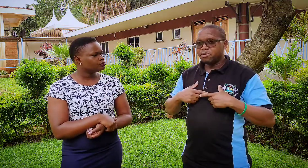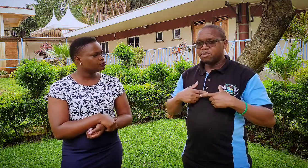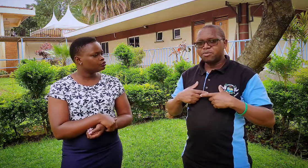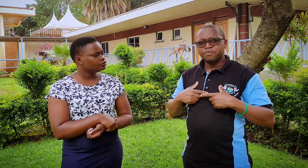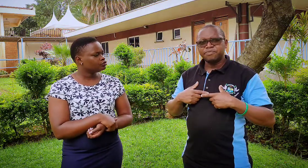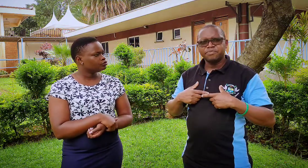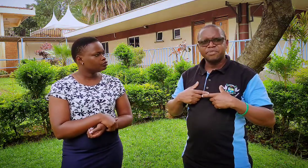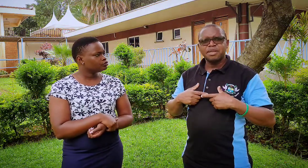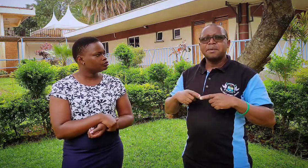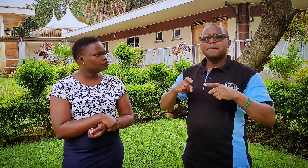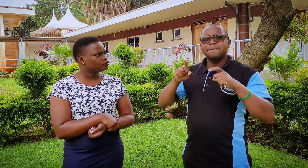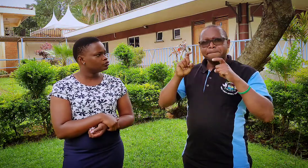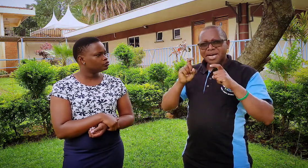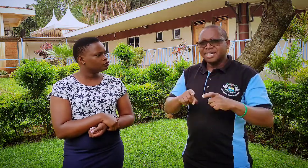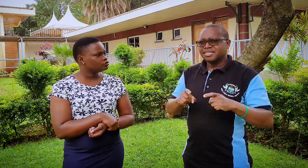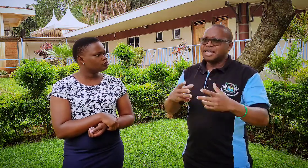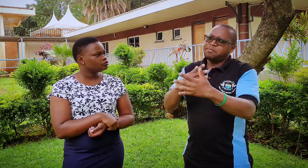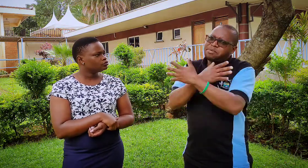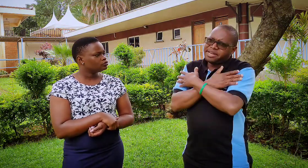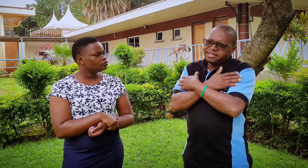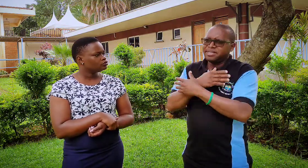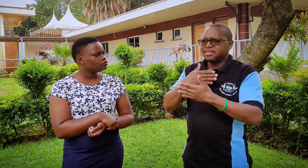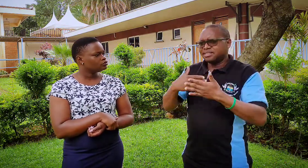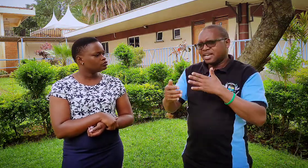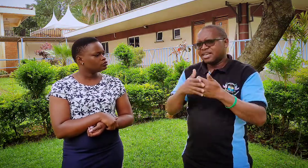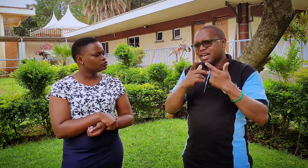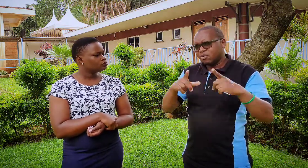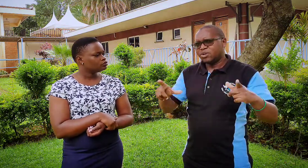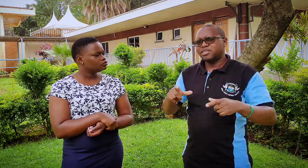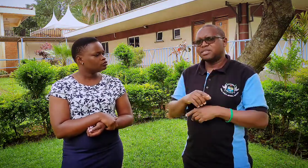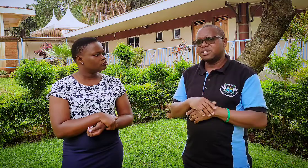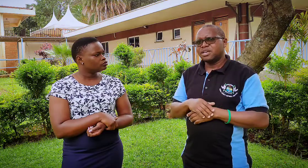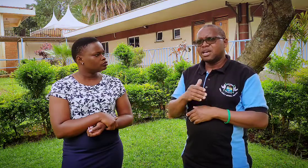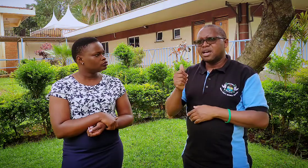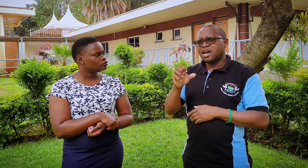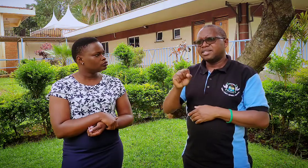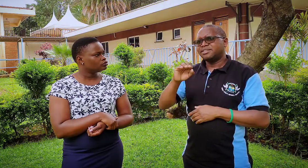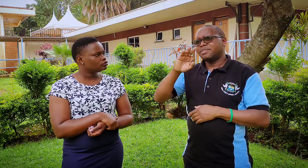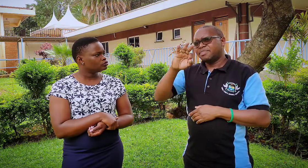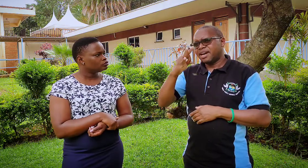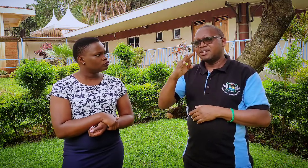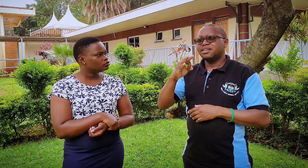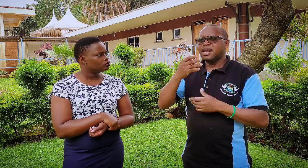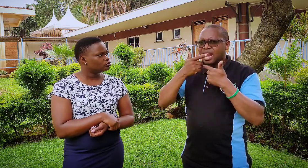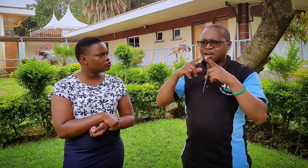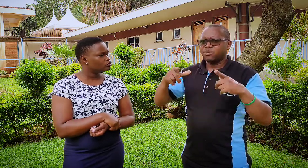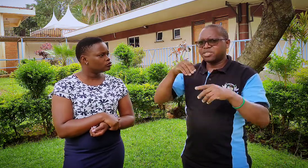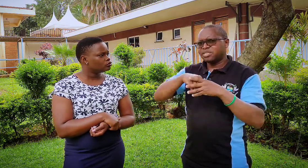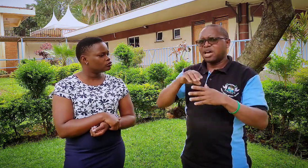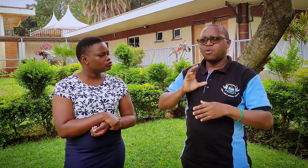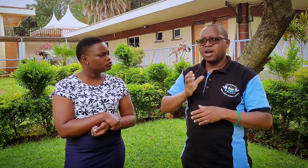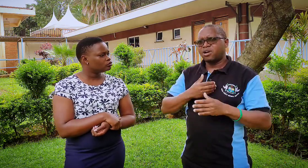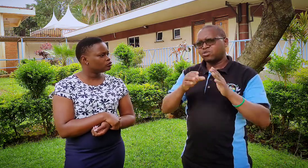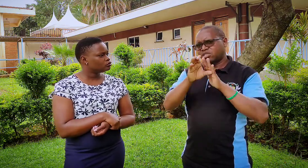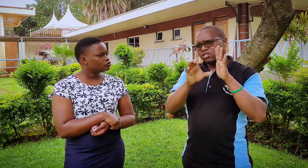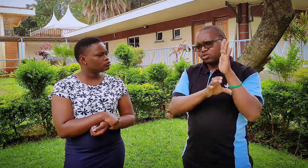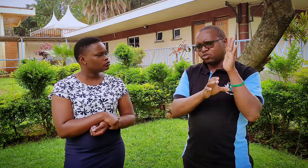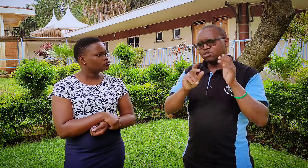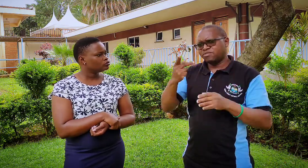must embrace sign language as the third language in our constitution of